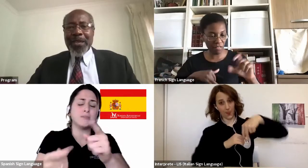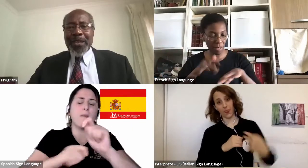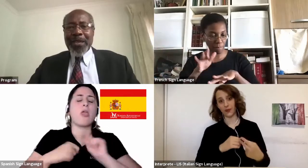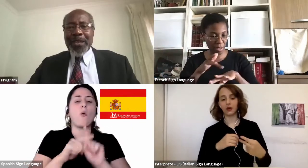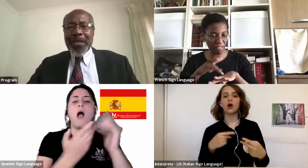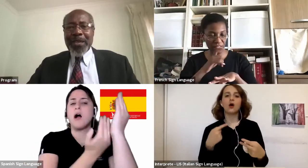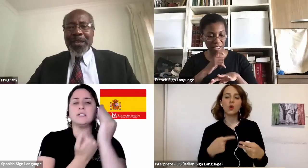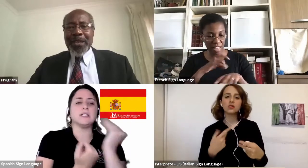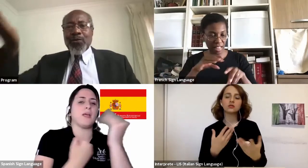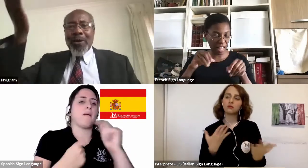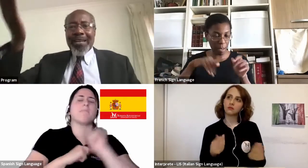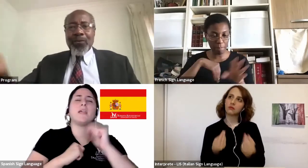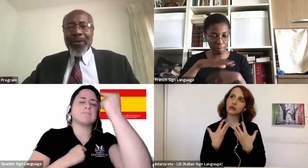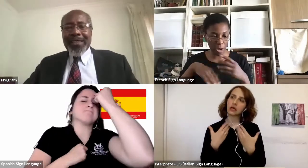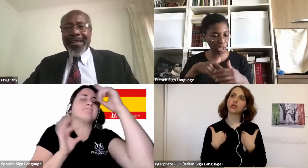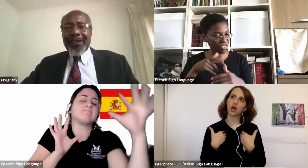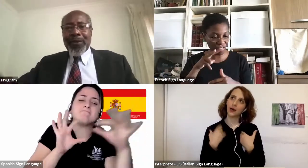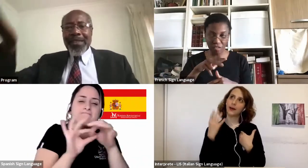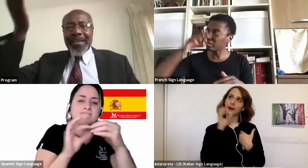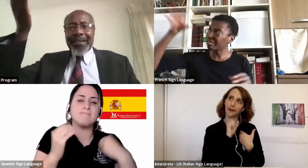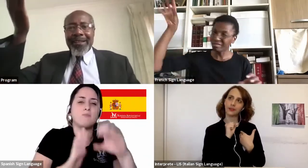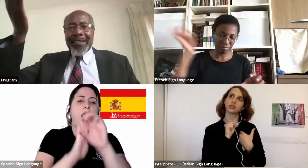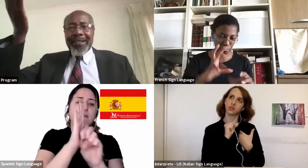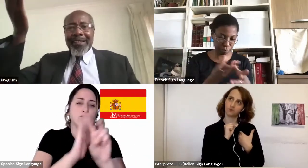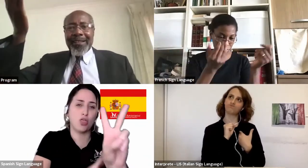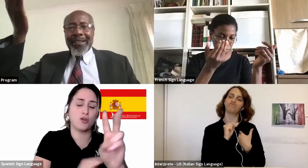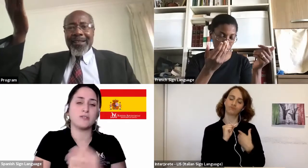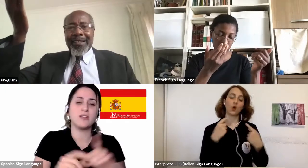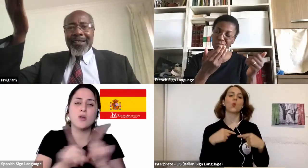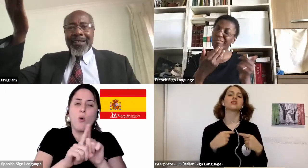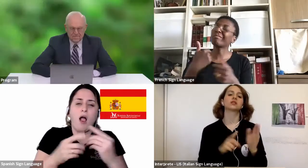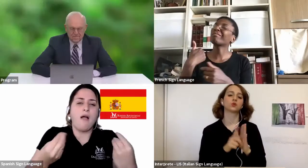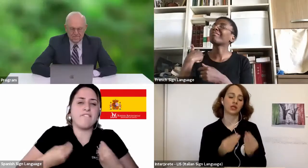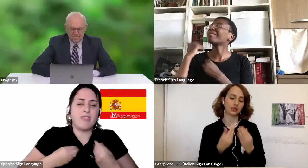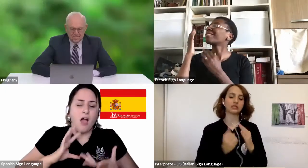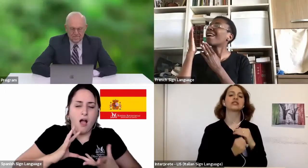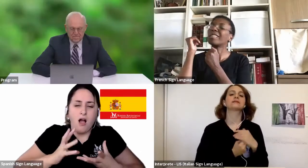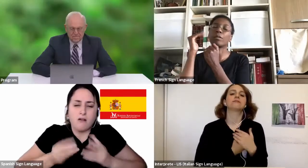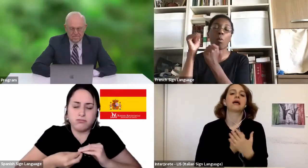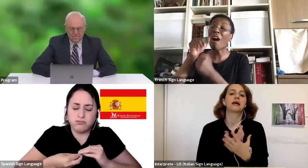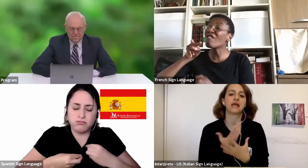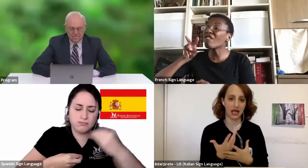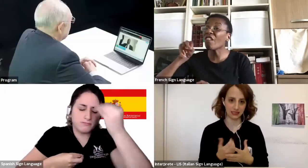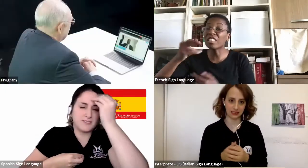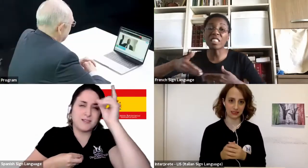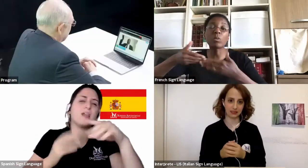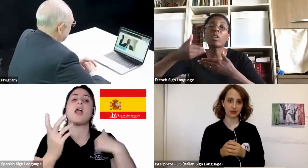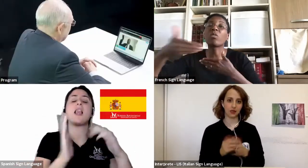resonated well with the book Great Controversy, the last chapter,